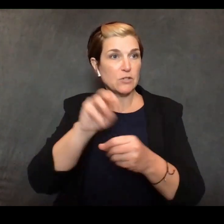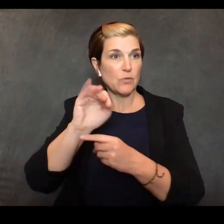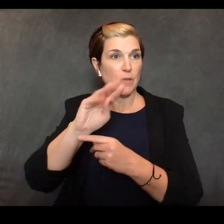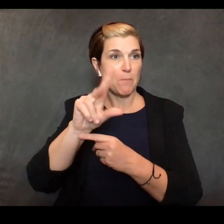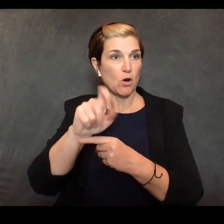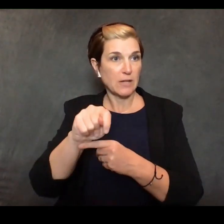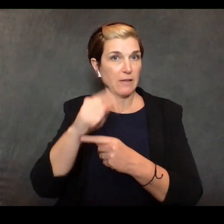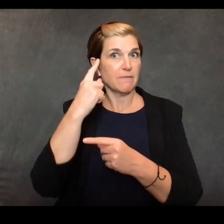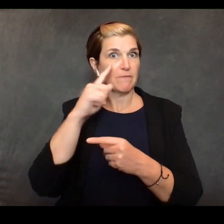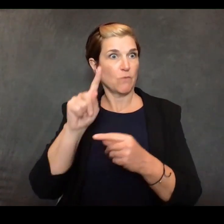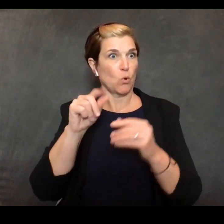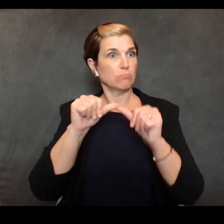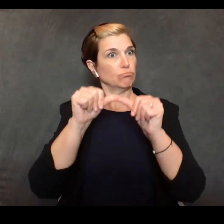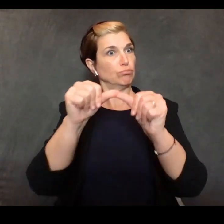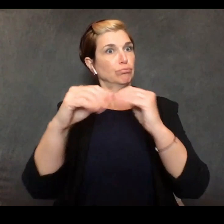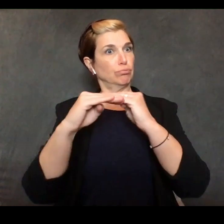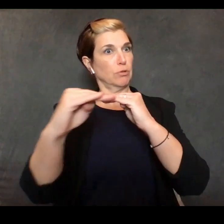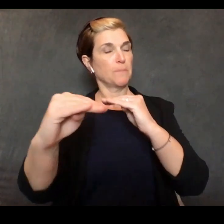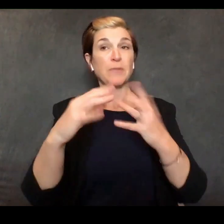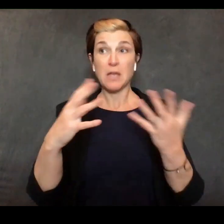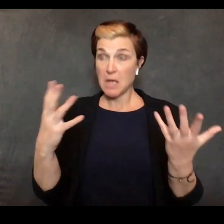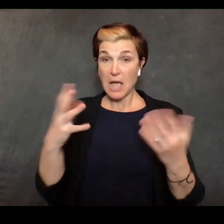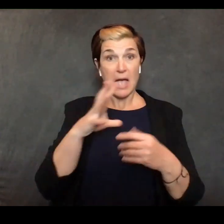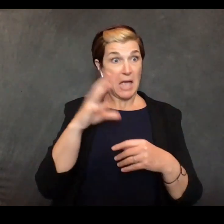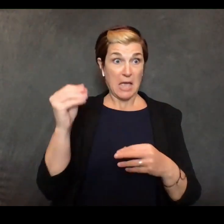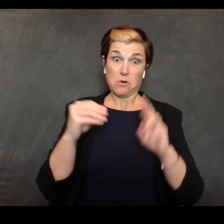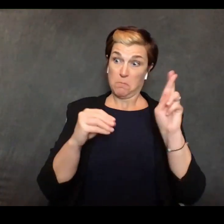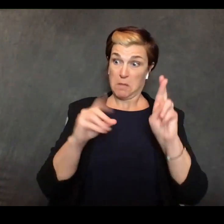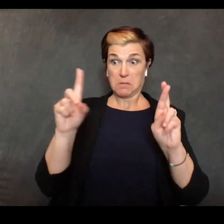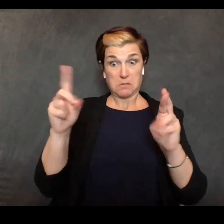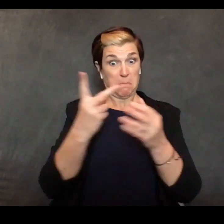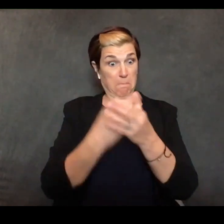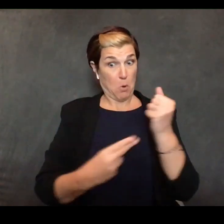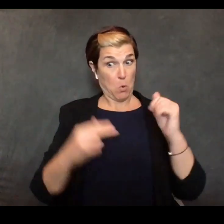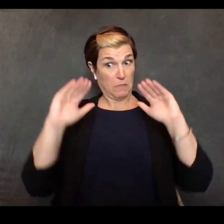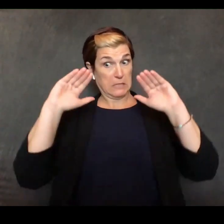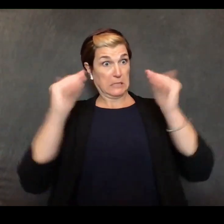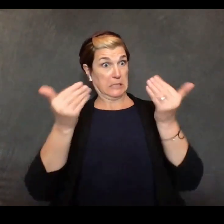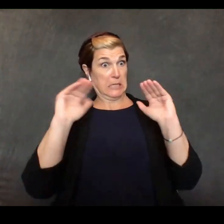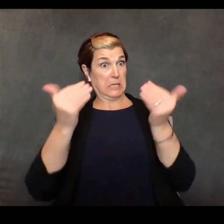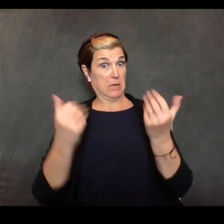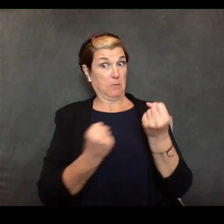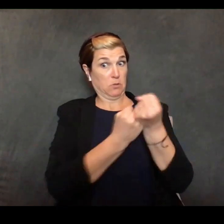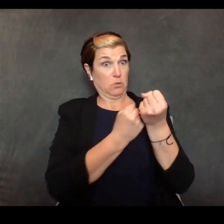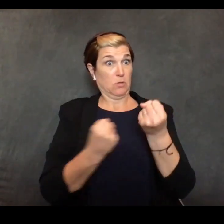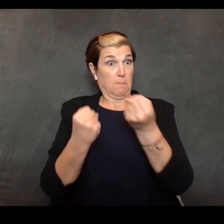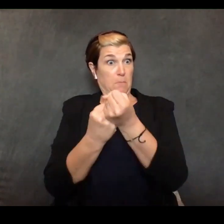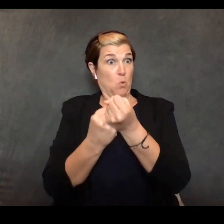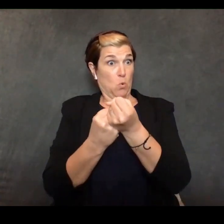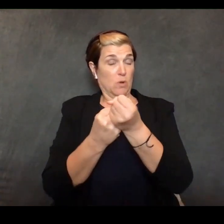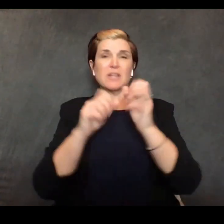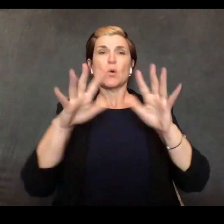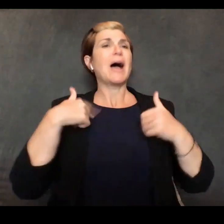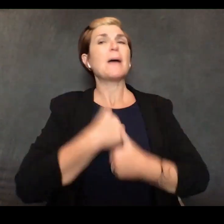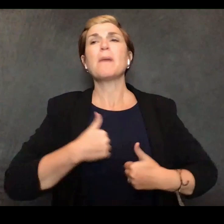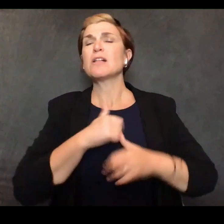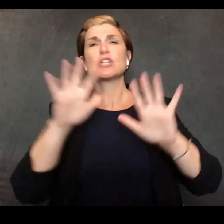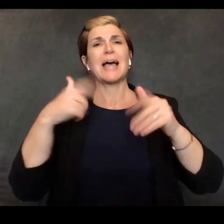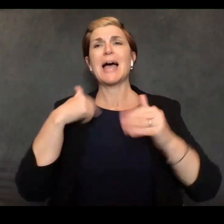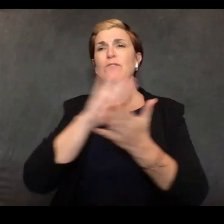and i will say there's a lot of bipartisan support for these issues so i'm going to apologize because i have to go deal with some other